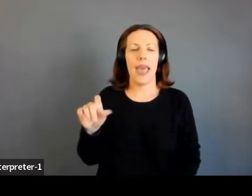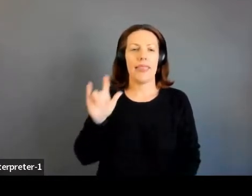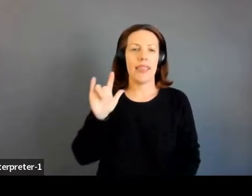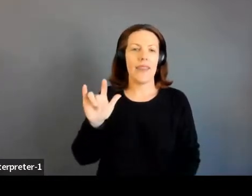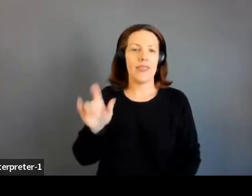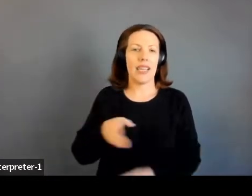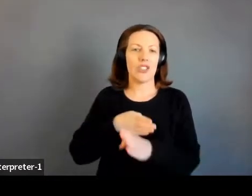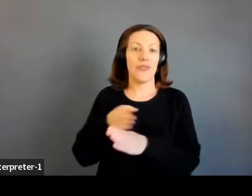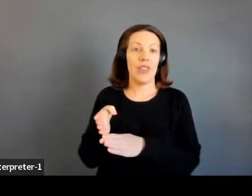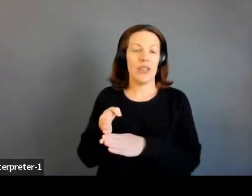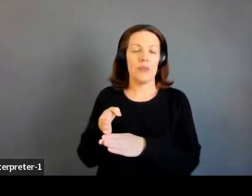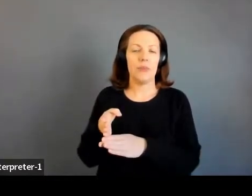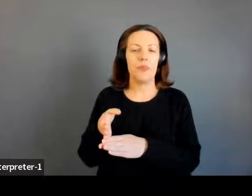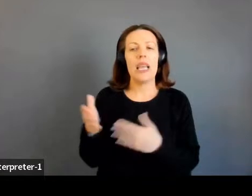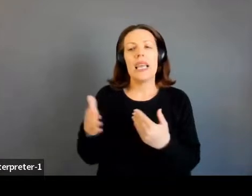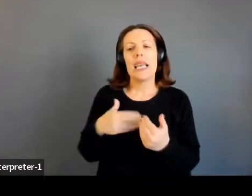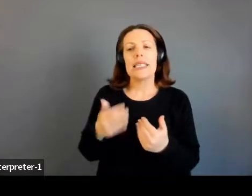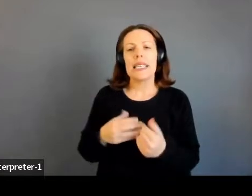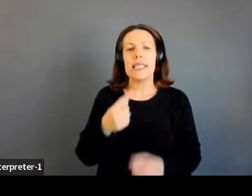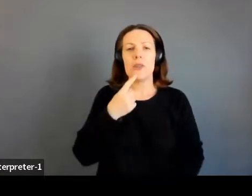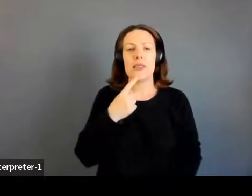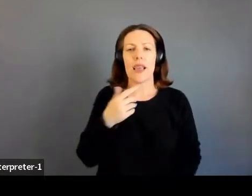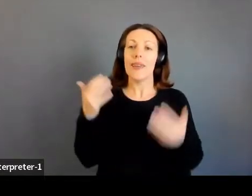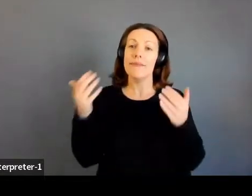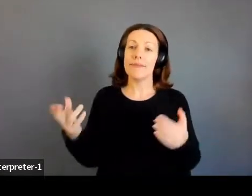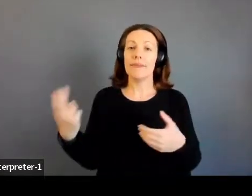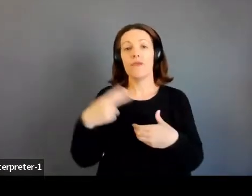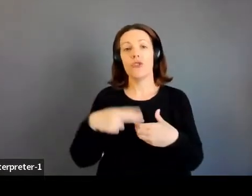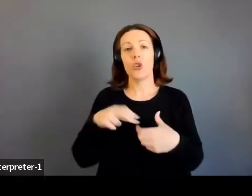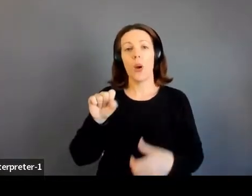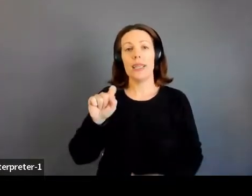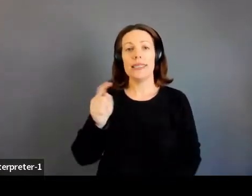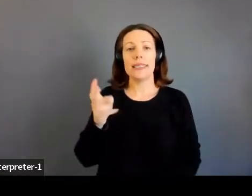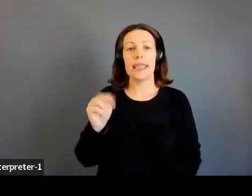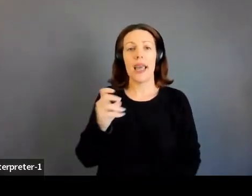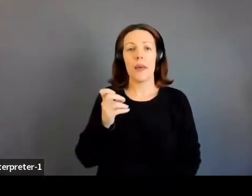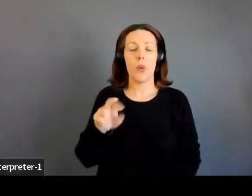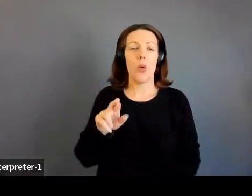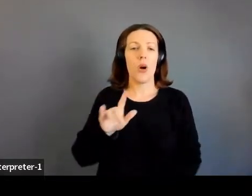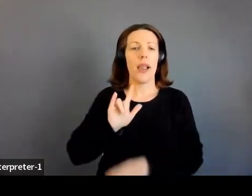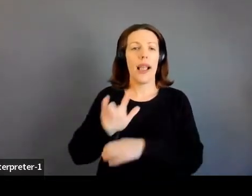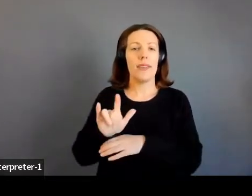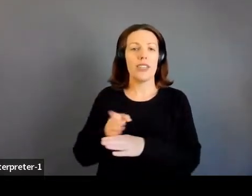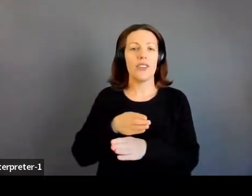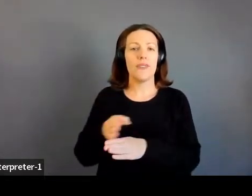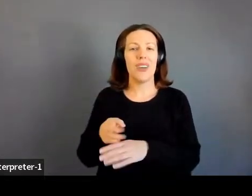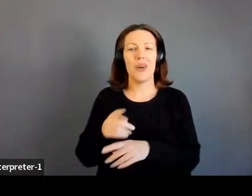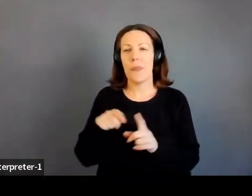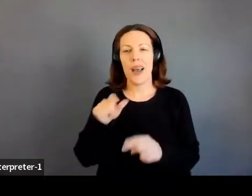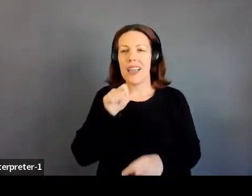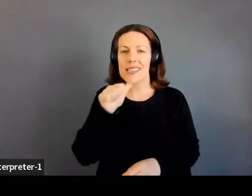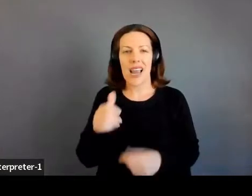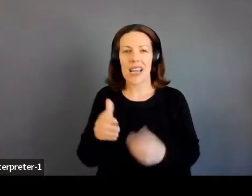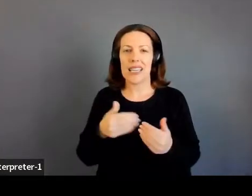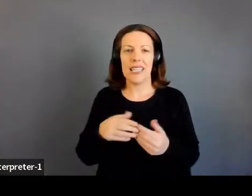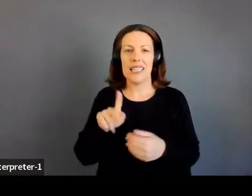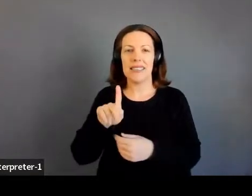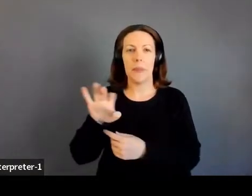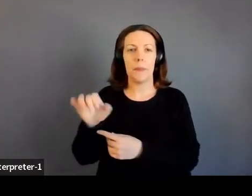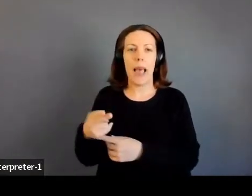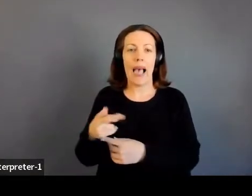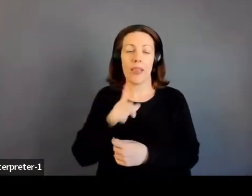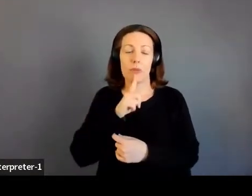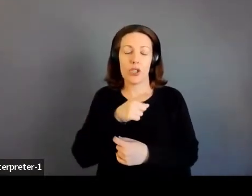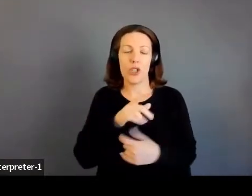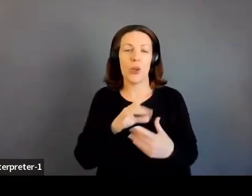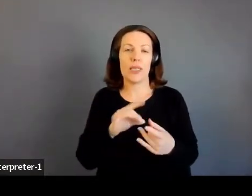it's easy just to say, join the STEM or aviation field, but it's not necessarily an easy pathway. I'm sure you could speak to